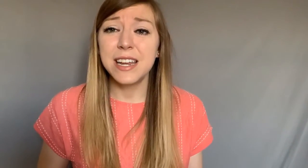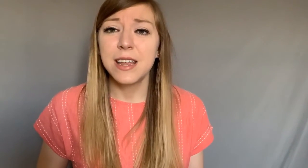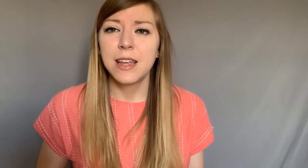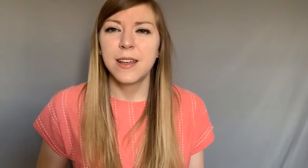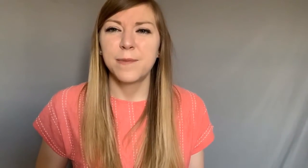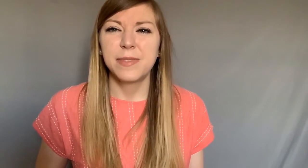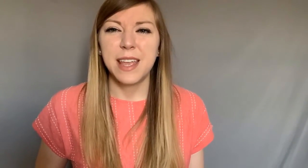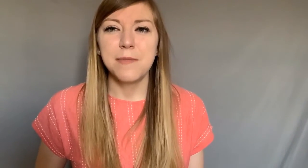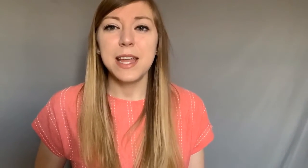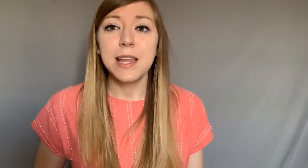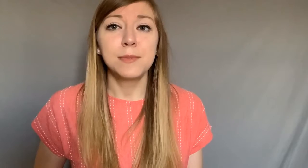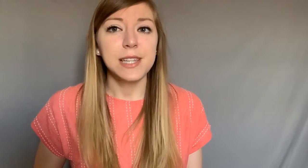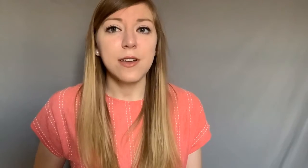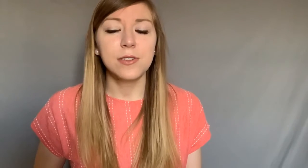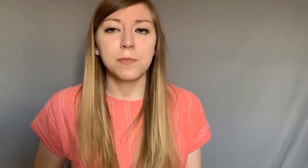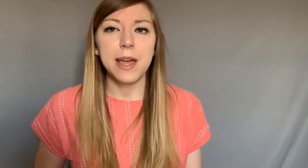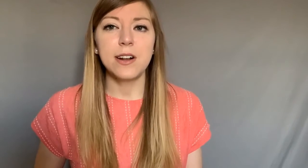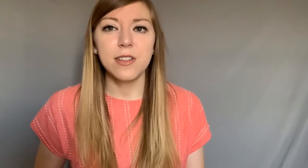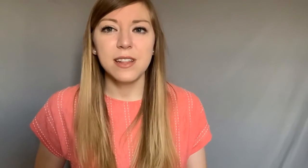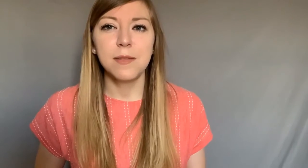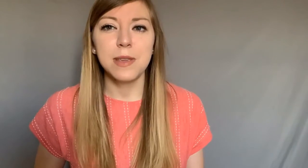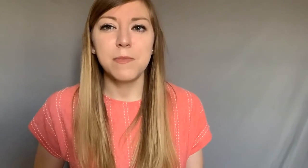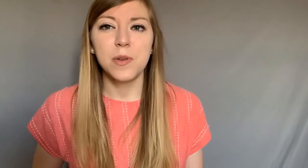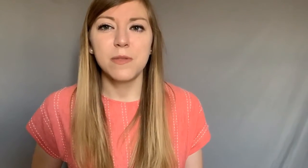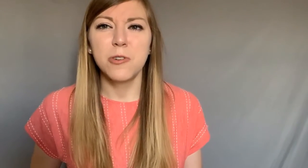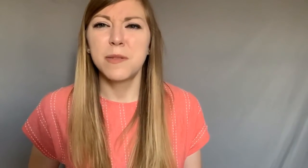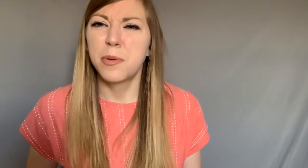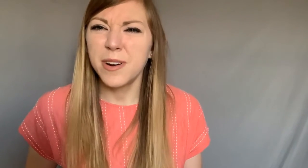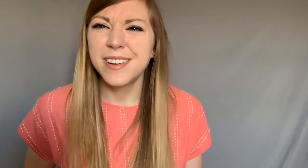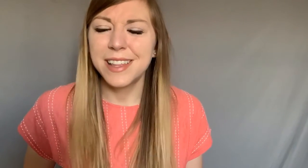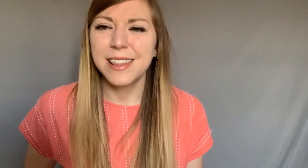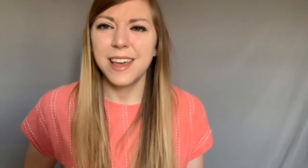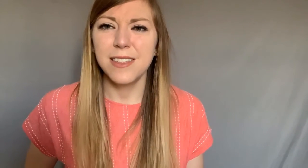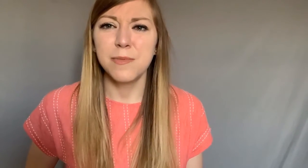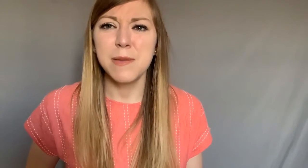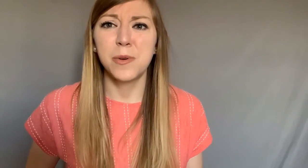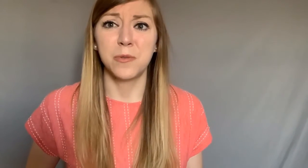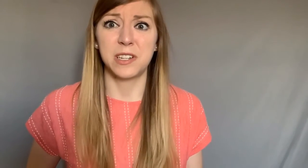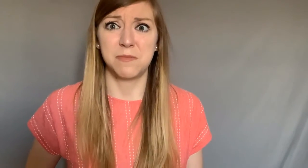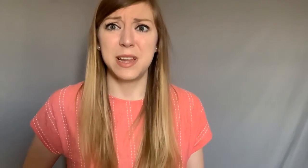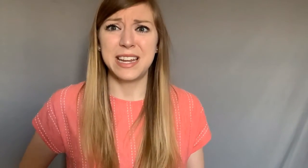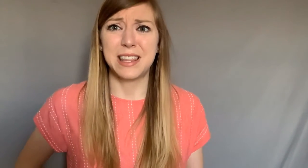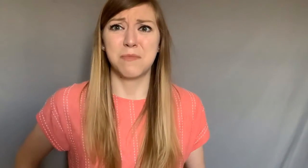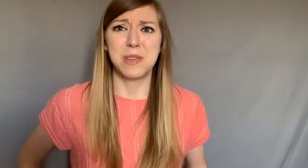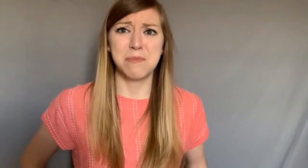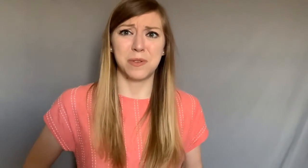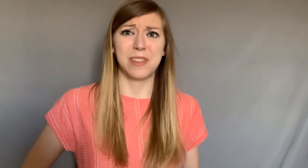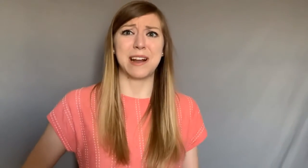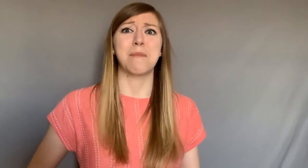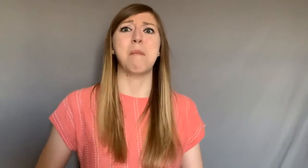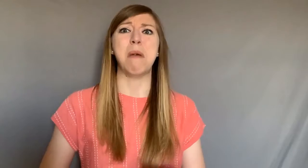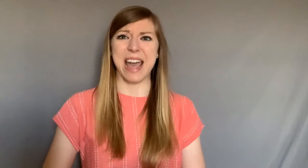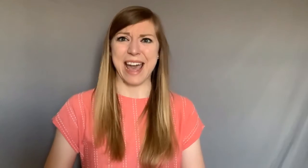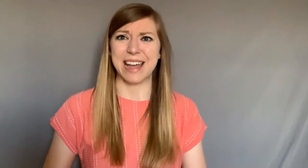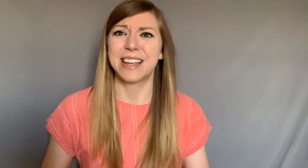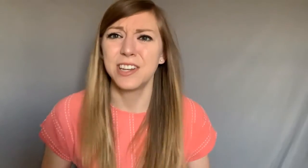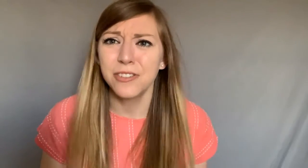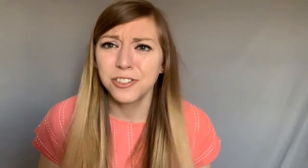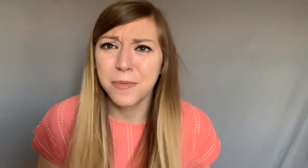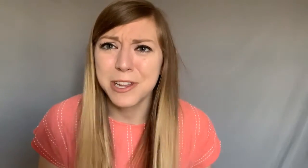it made him sound better than the people more important than the other people which made the people there mad can you show me